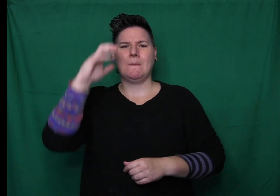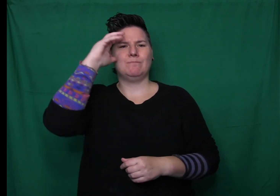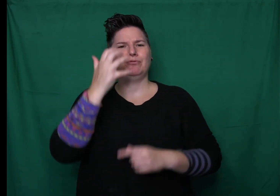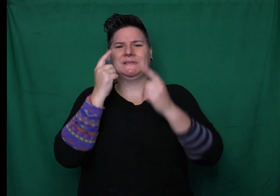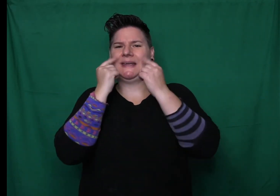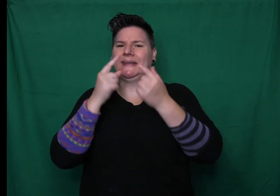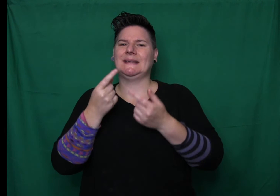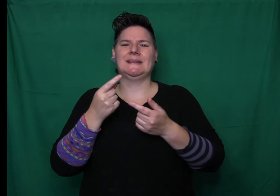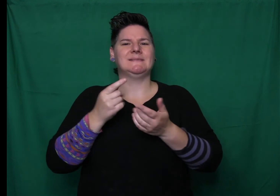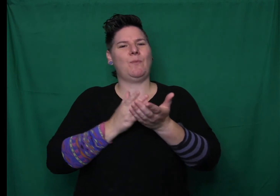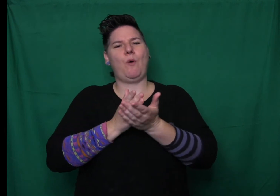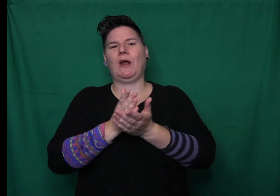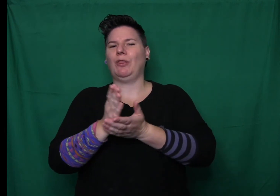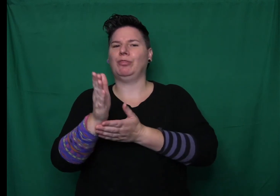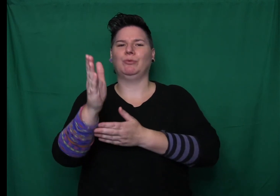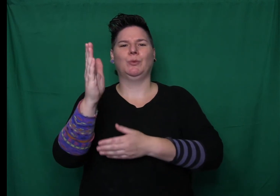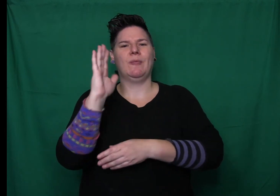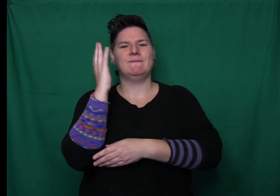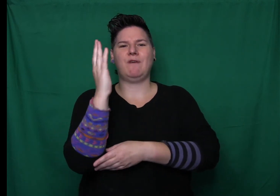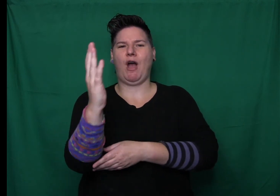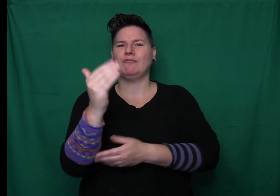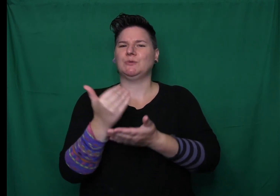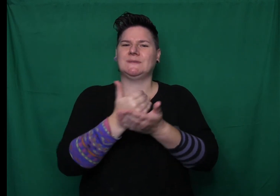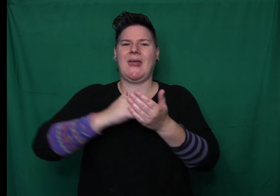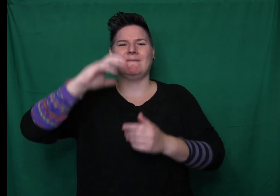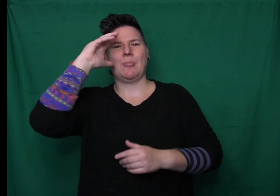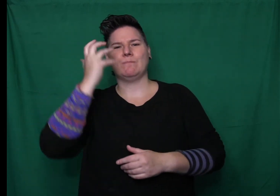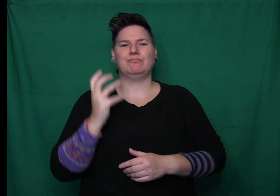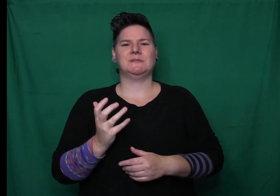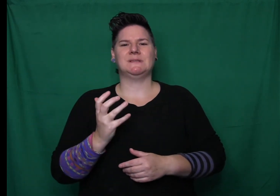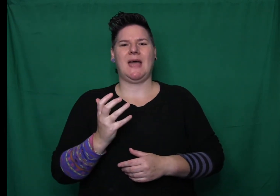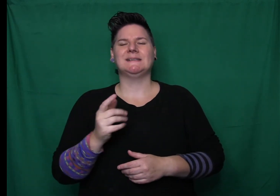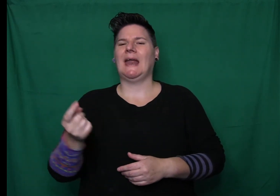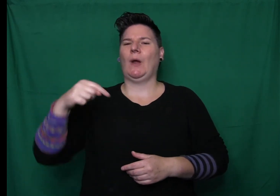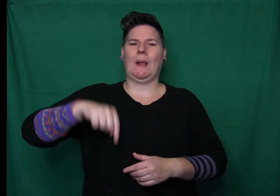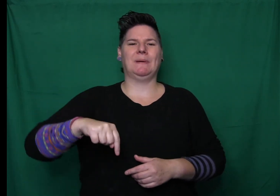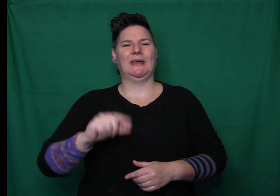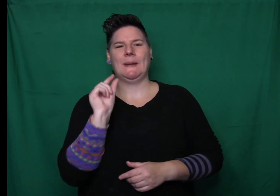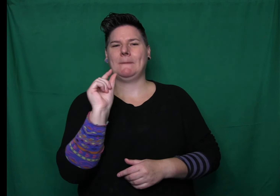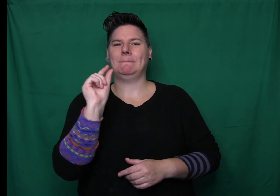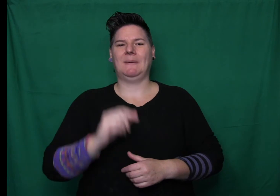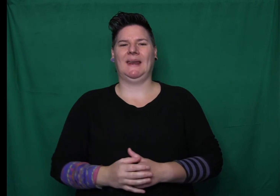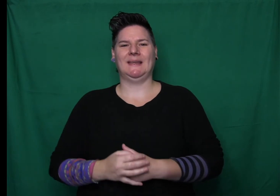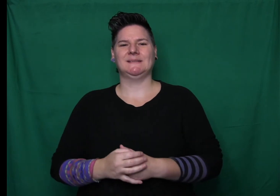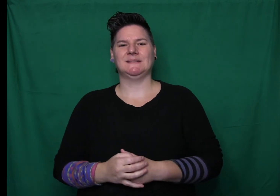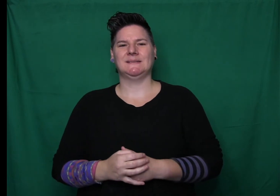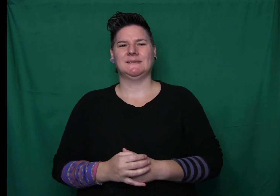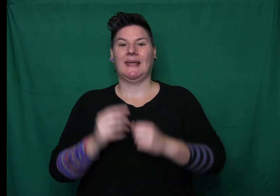Thank you, thank you, Prince Gink. You've saved me from the spell of the wicked magician. Now we can